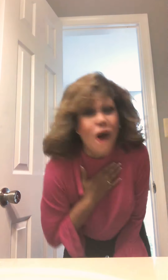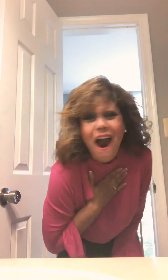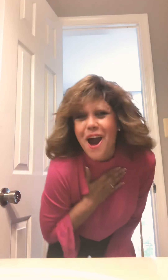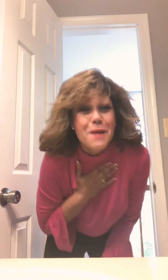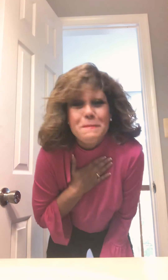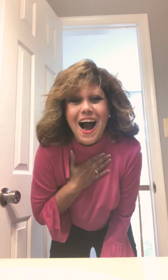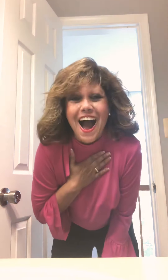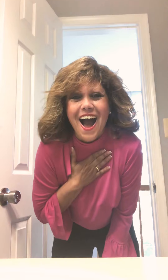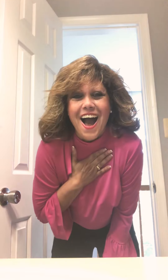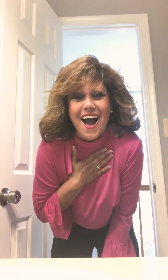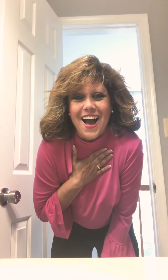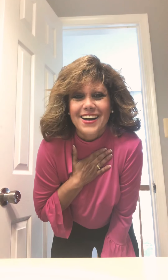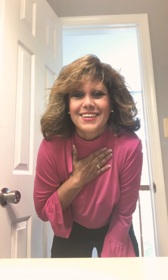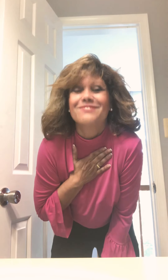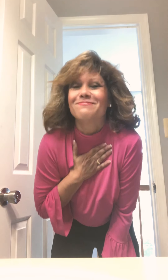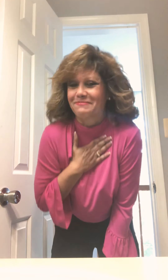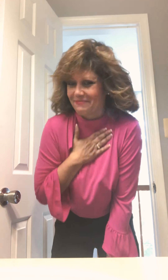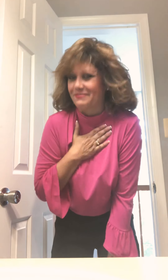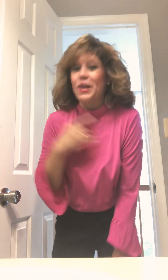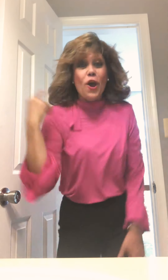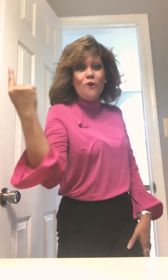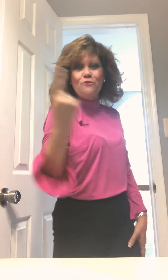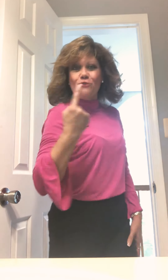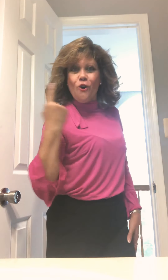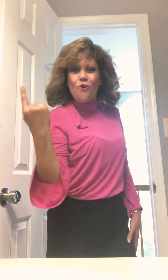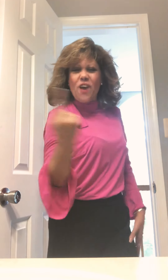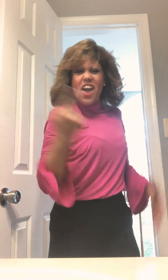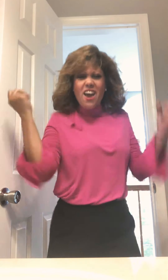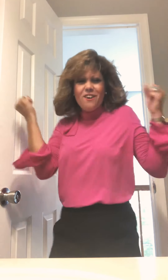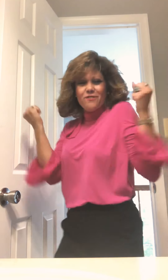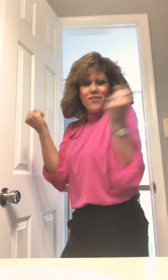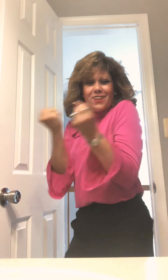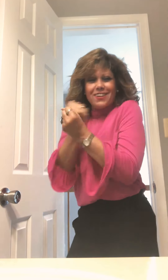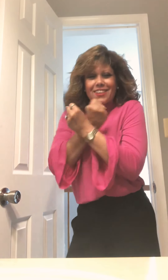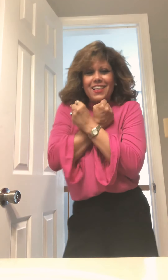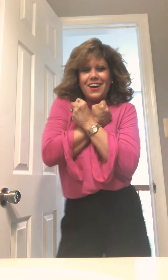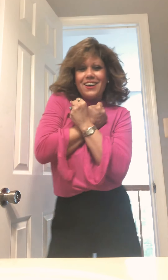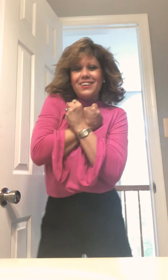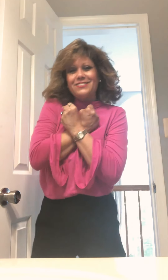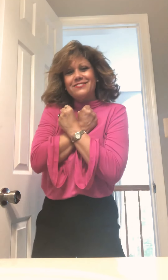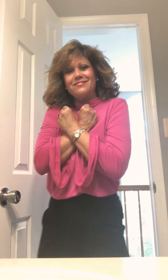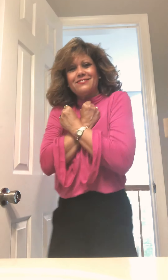are my Forever love